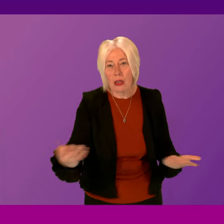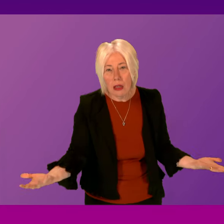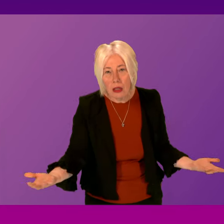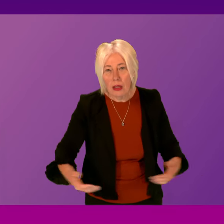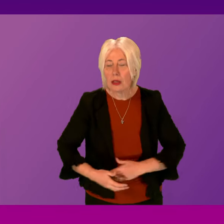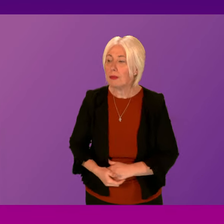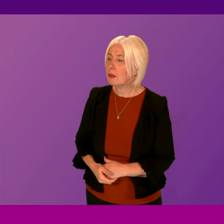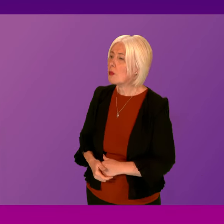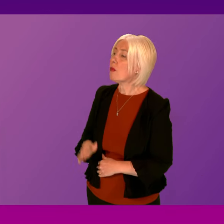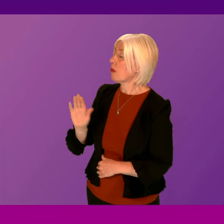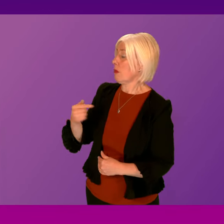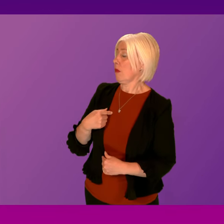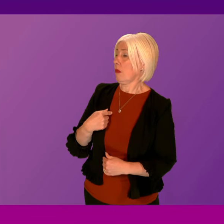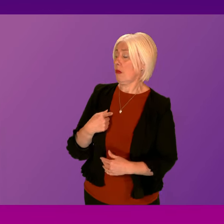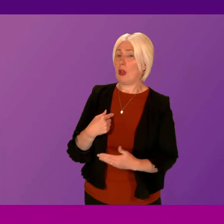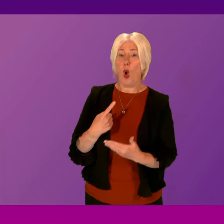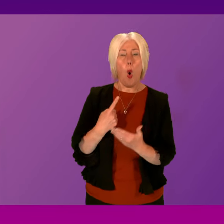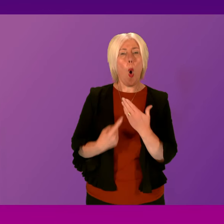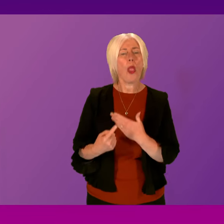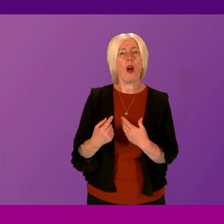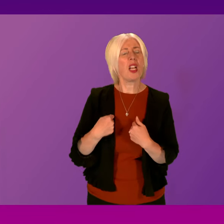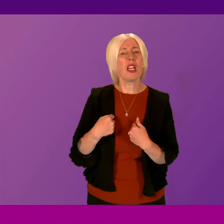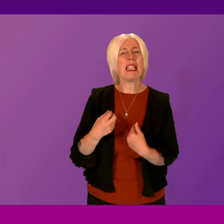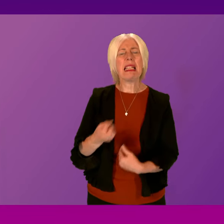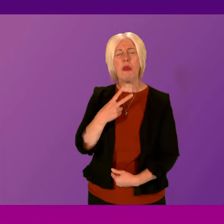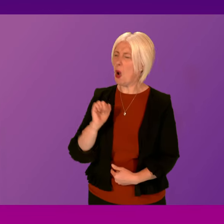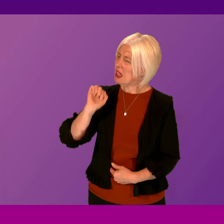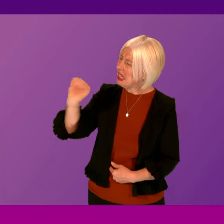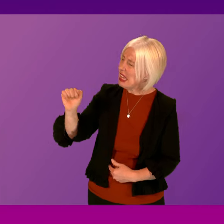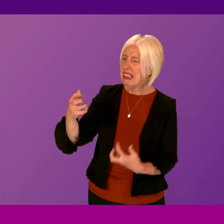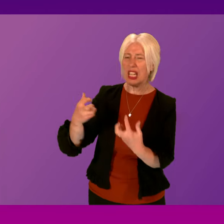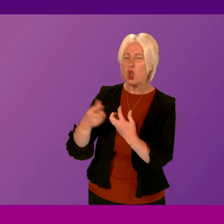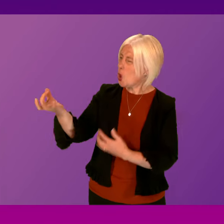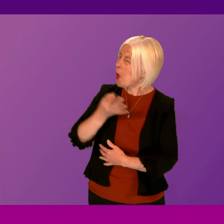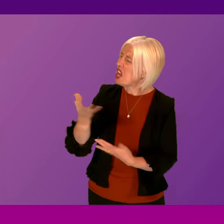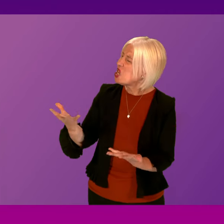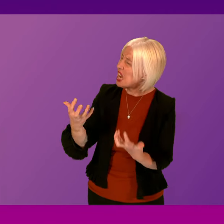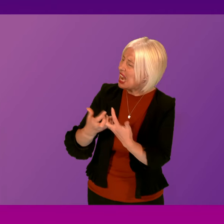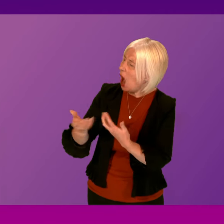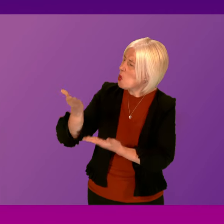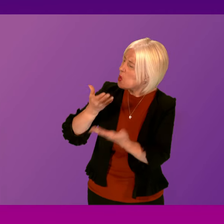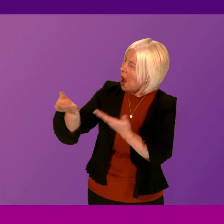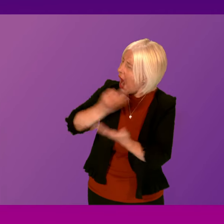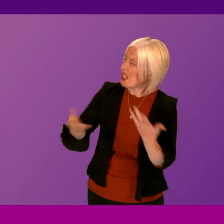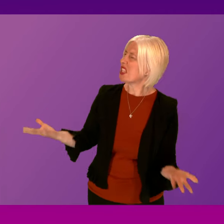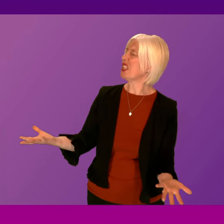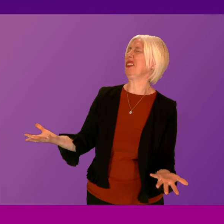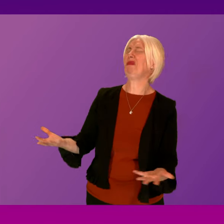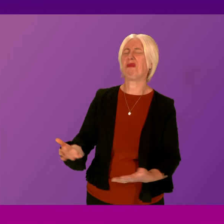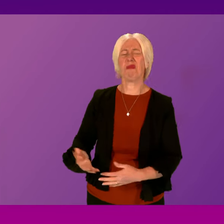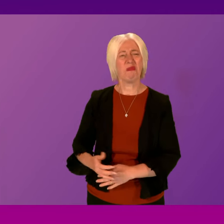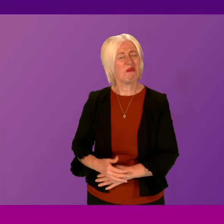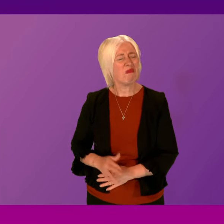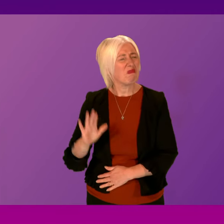I have to say I will not be the only one that will be extremely disappointed in the tone of Russell Findlay's question because there